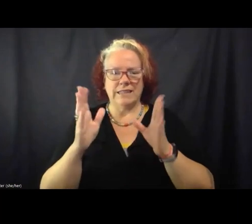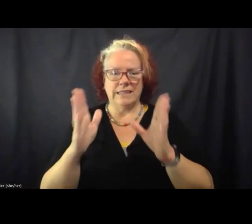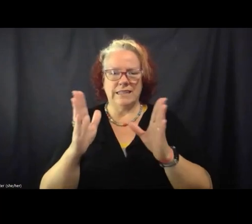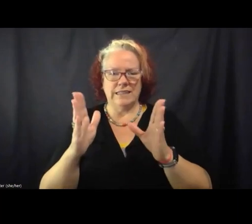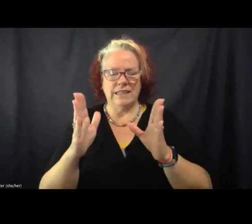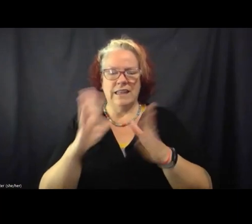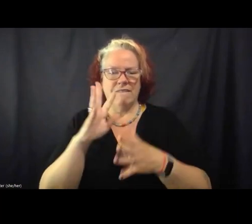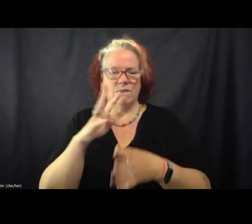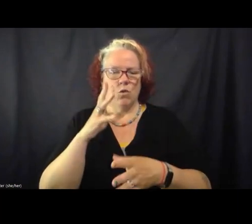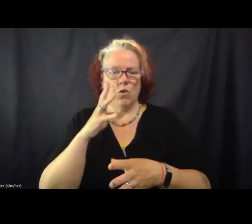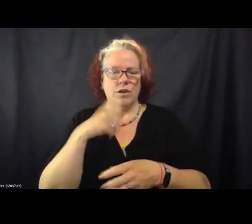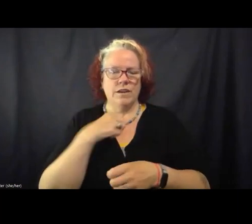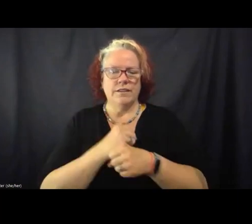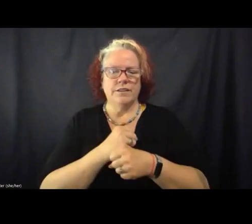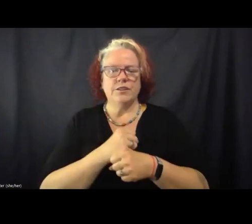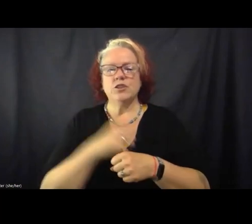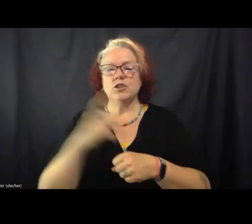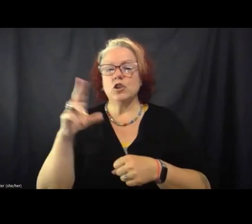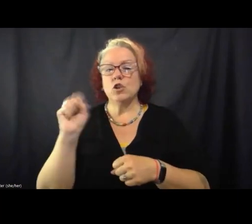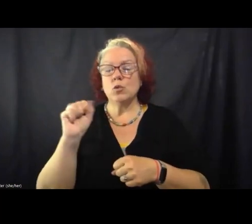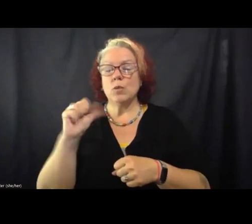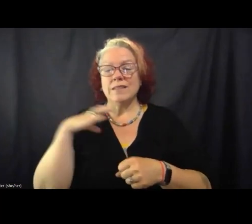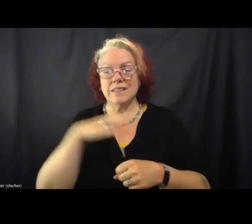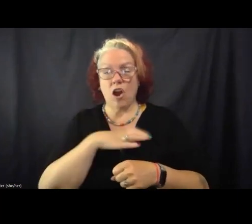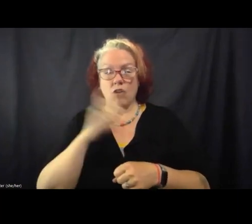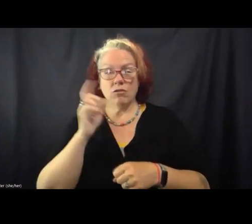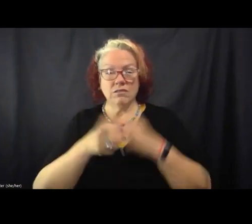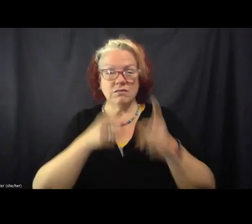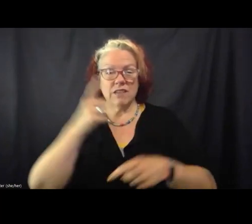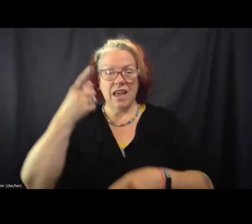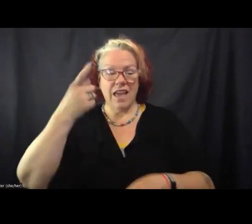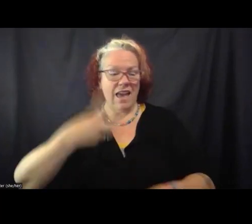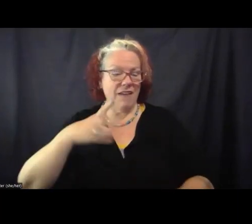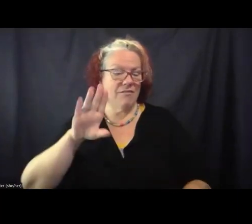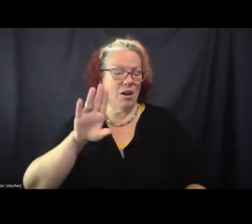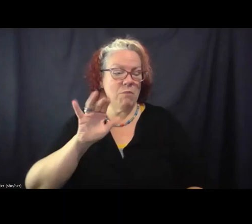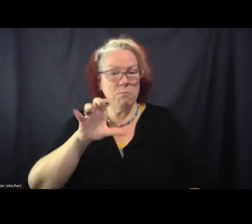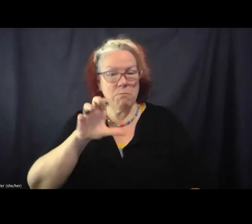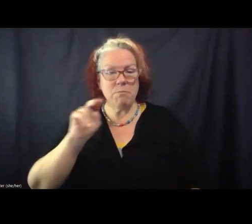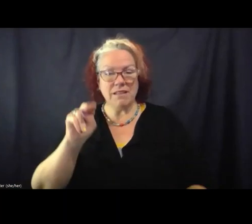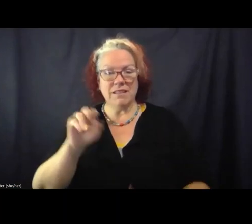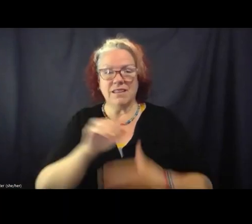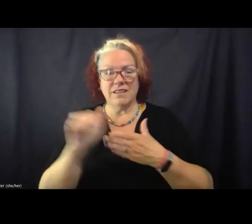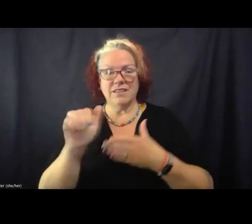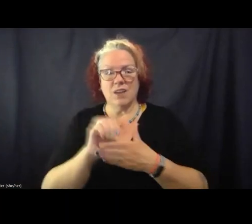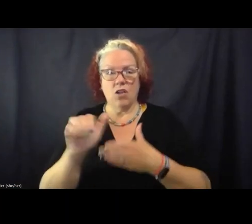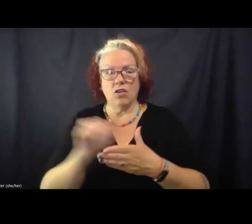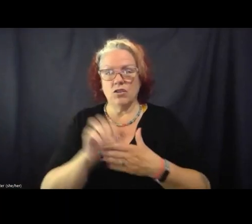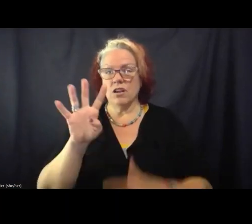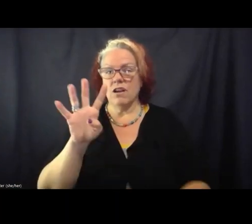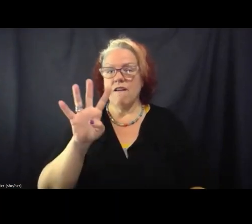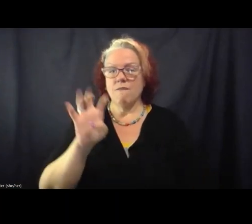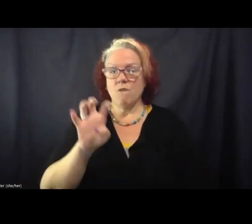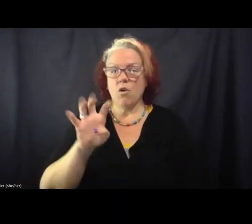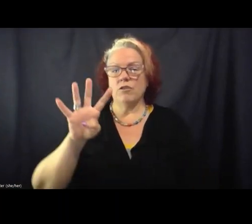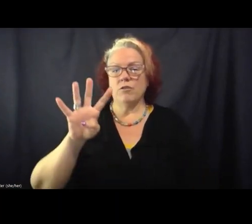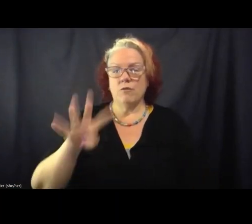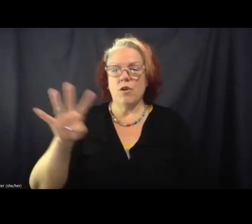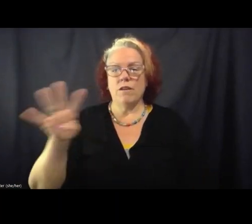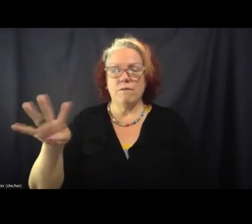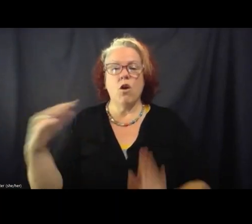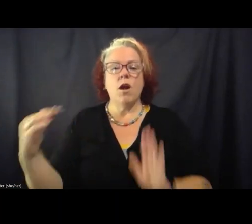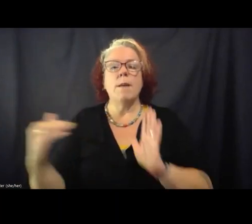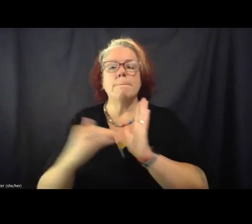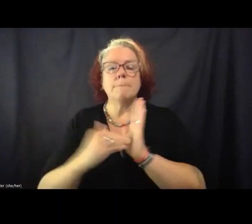allocated almost half a billion dollars for its construction, 444 million to be specific, which